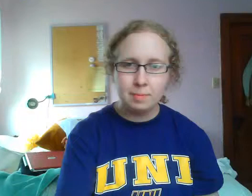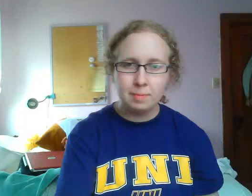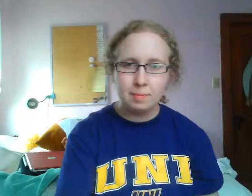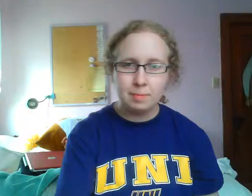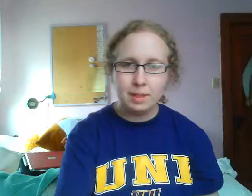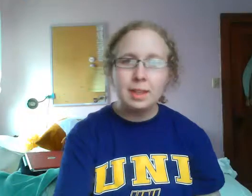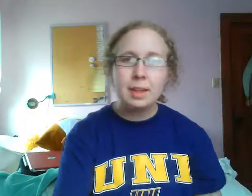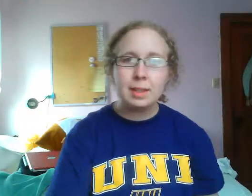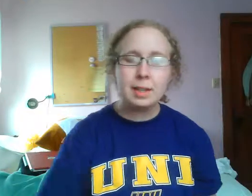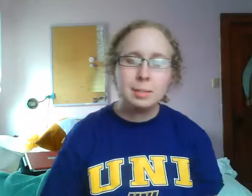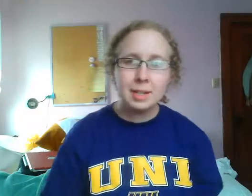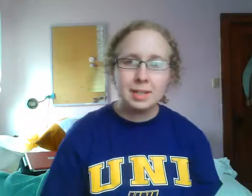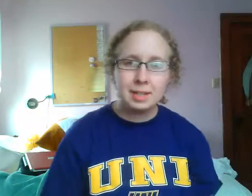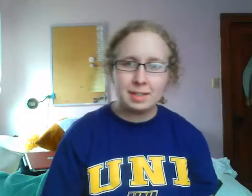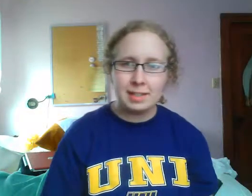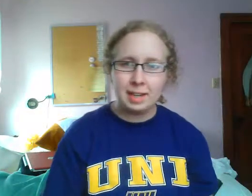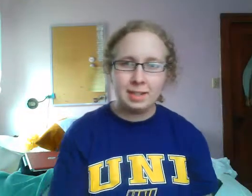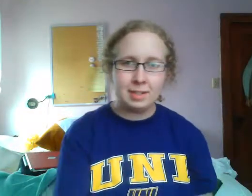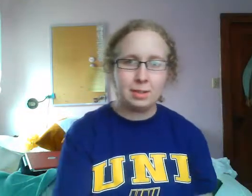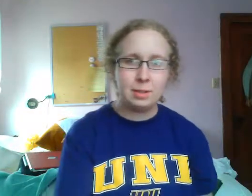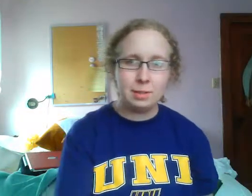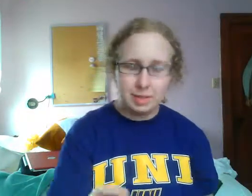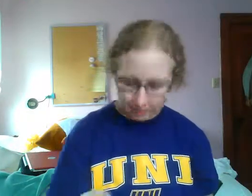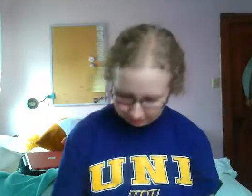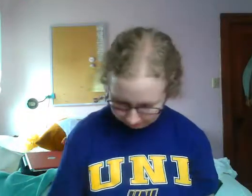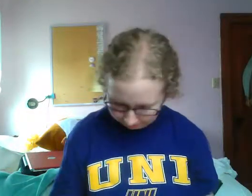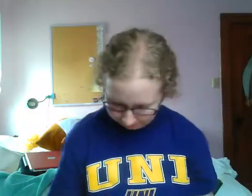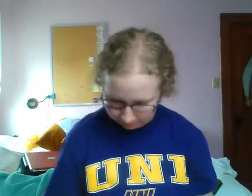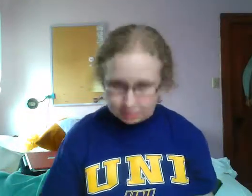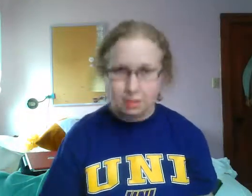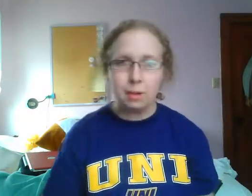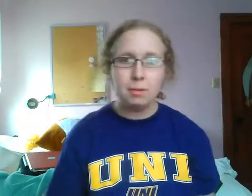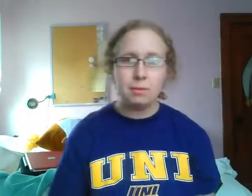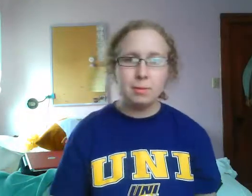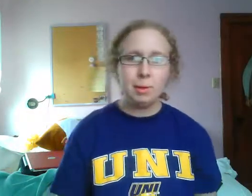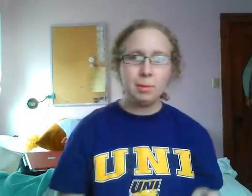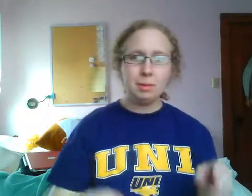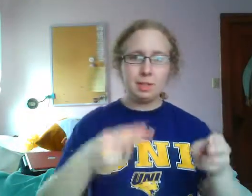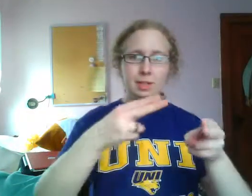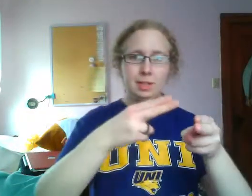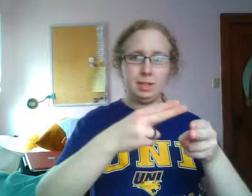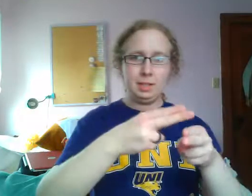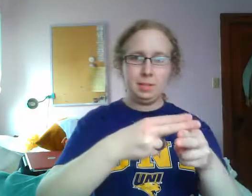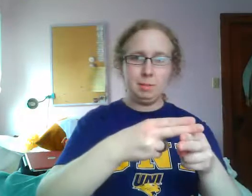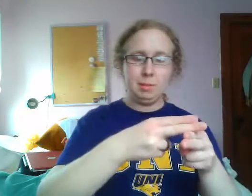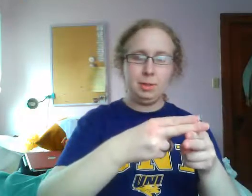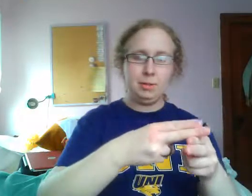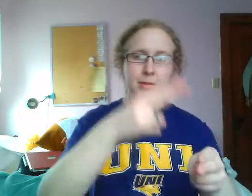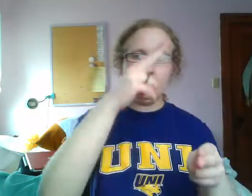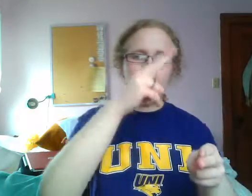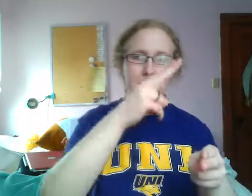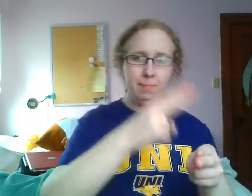The next part that gets signed is Chloe's line. So for Romeo, we're just going to do the symbol for name,